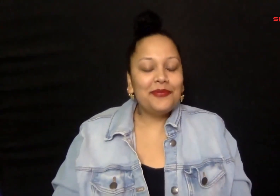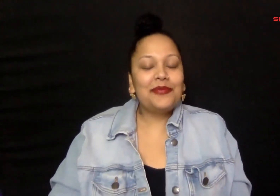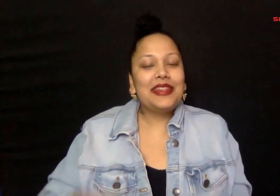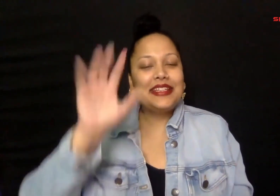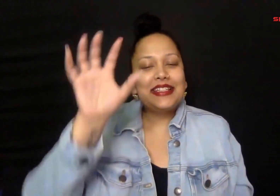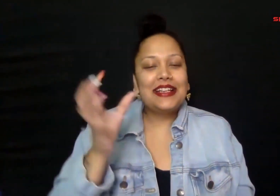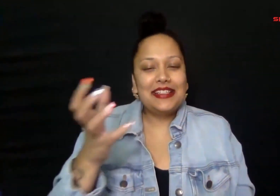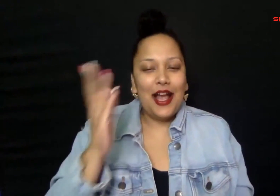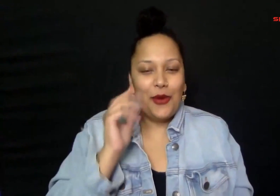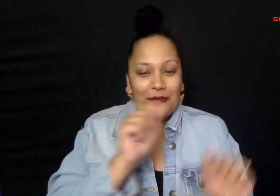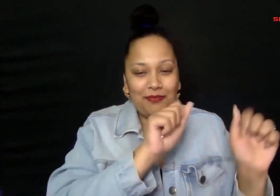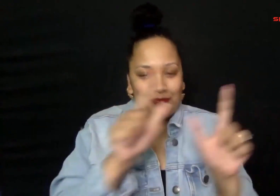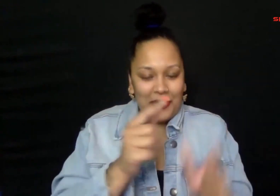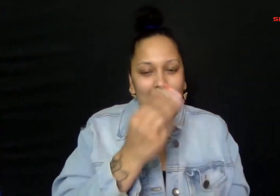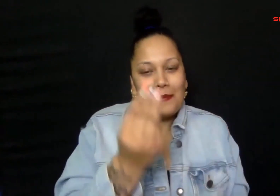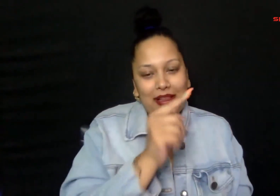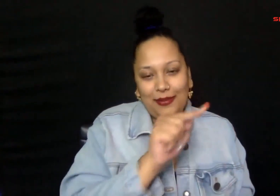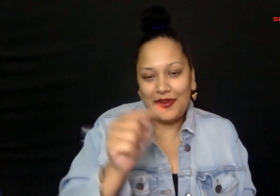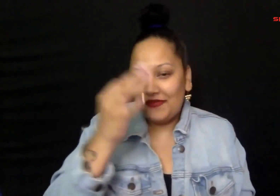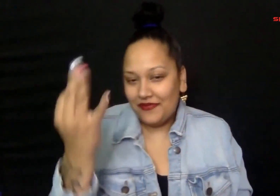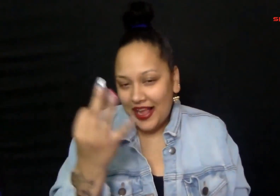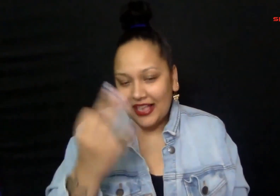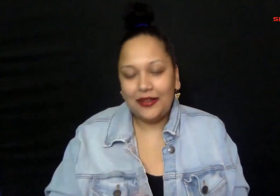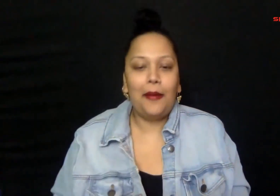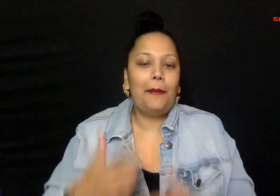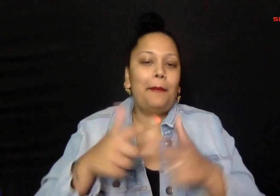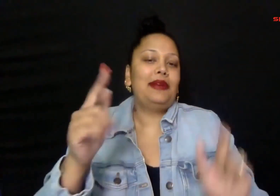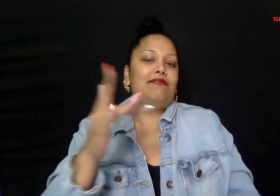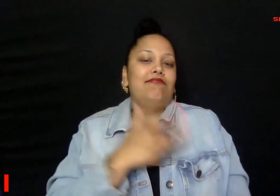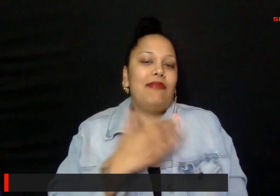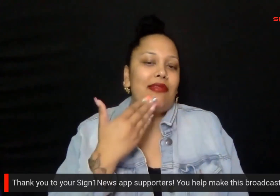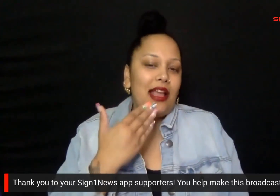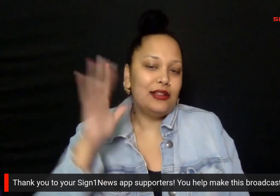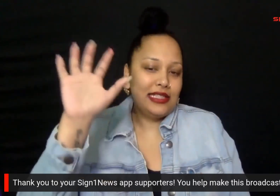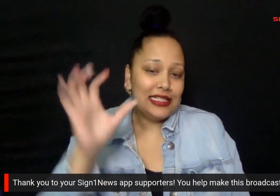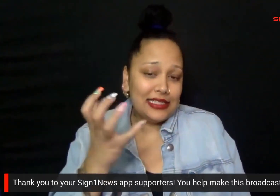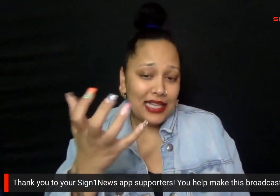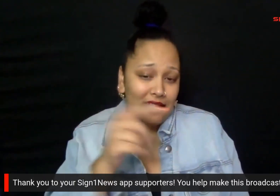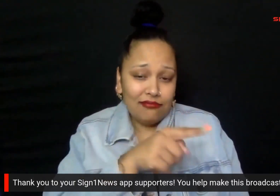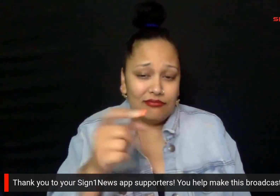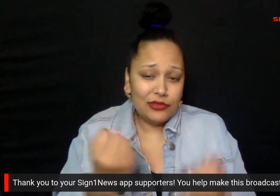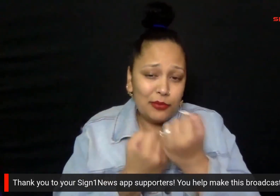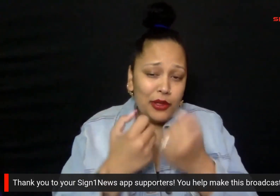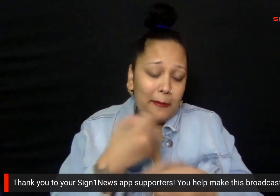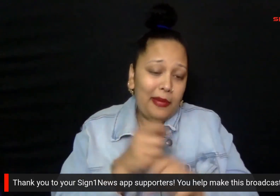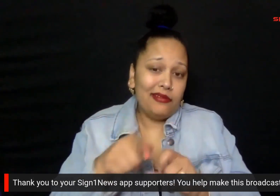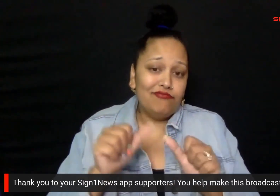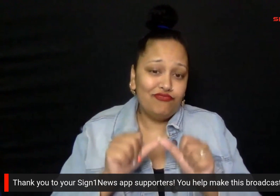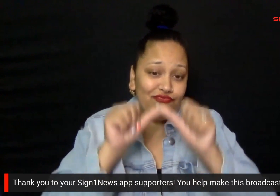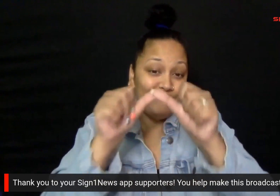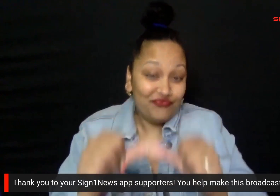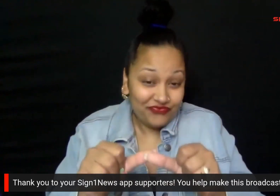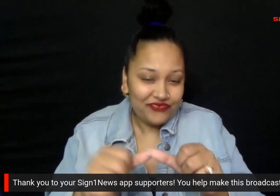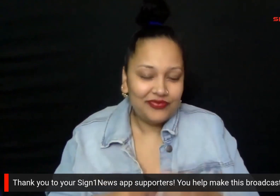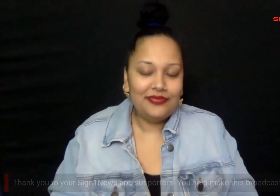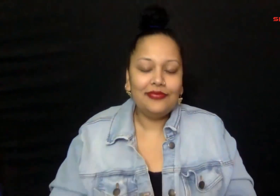Sign One News will be broadcasting updates Monday through Friday A big thank you to our Sign One News app supporters Who helped make this broadcast happen